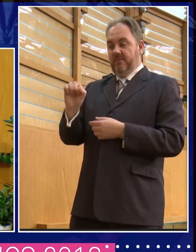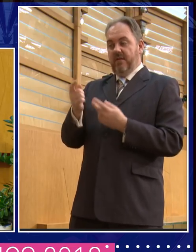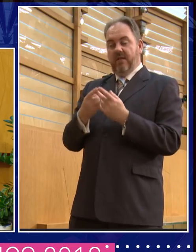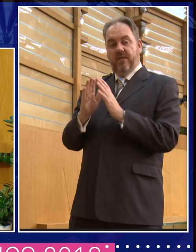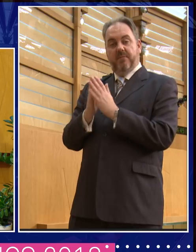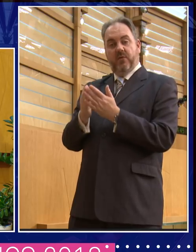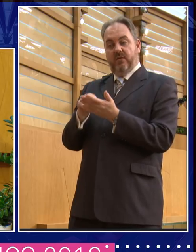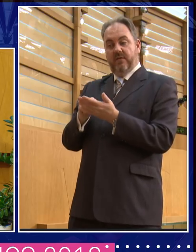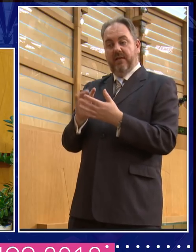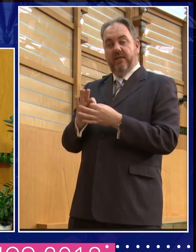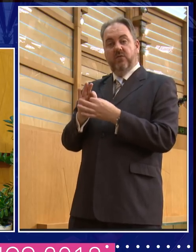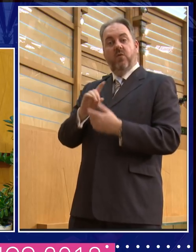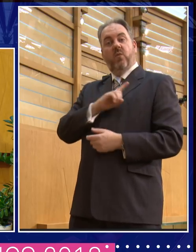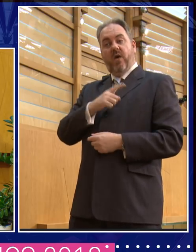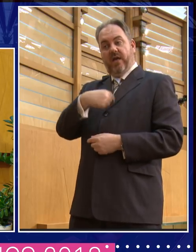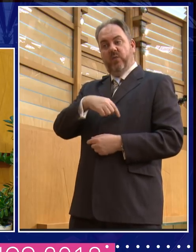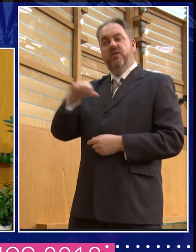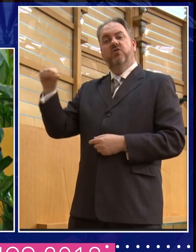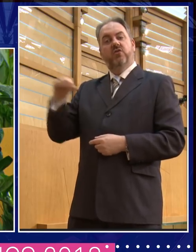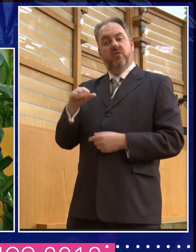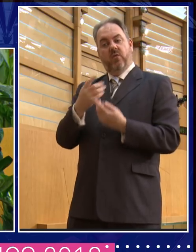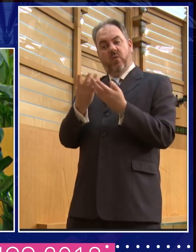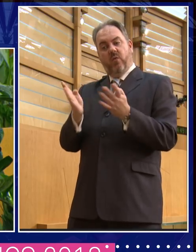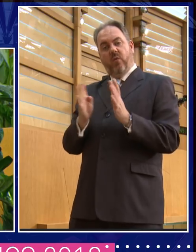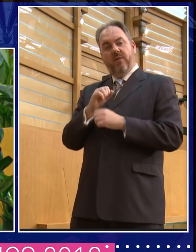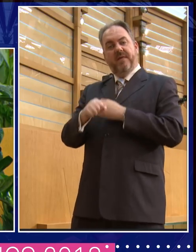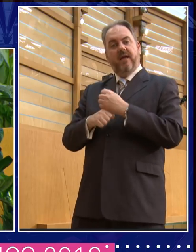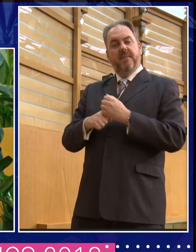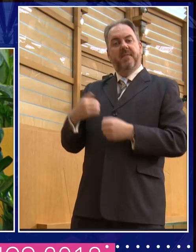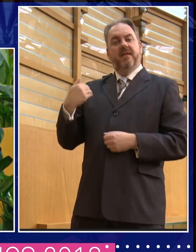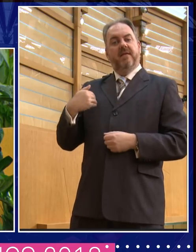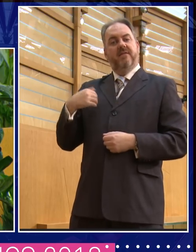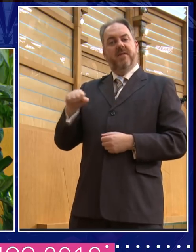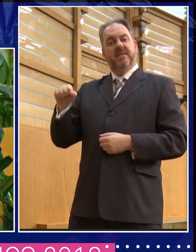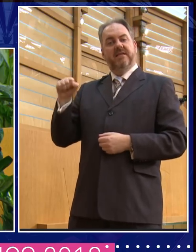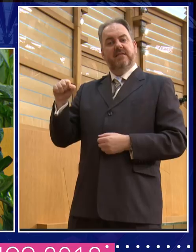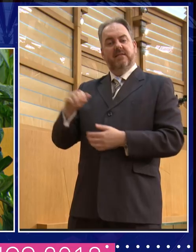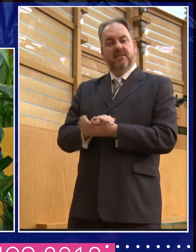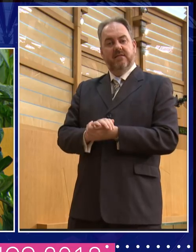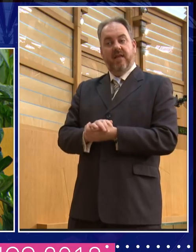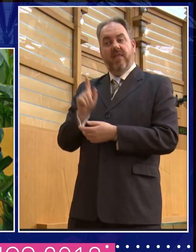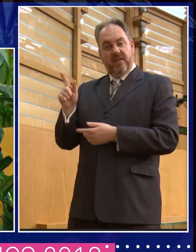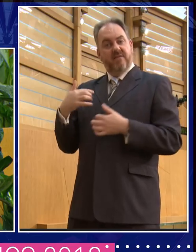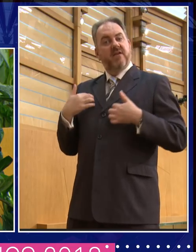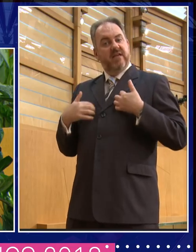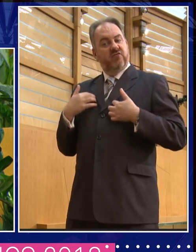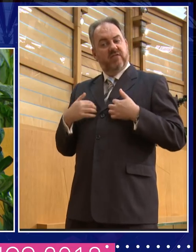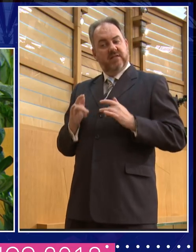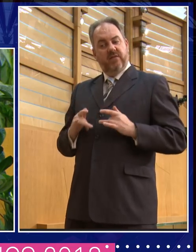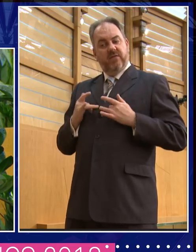or something, I think she's extremely good on, um, on the male aspect of this. The, you know,